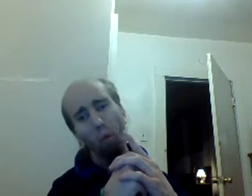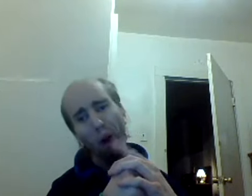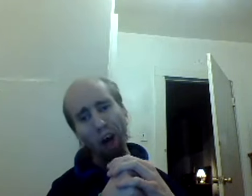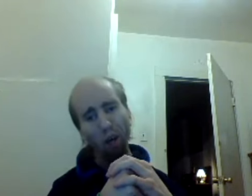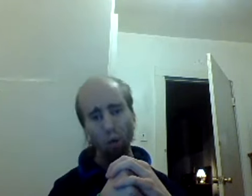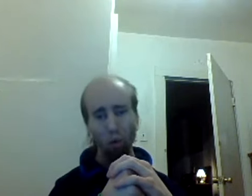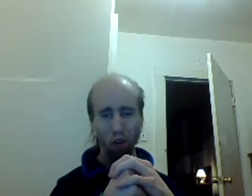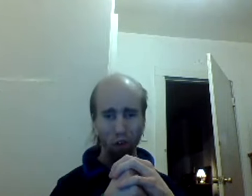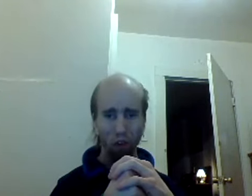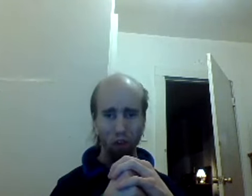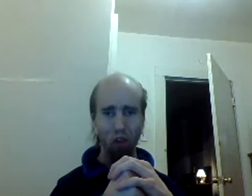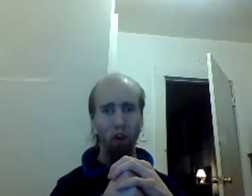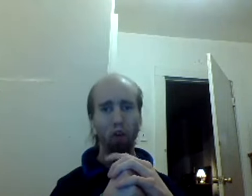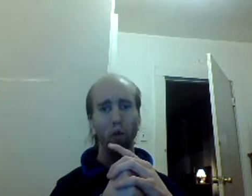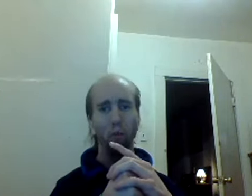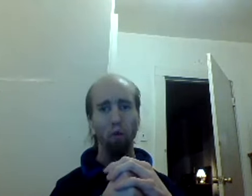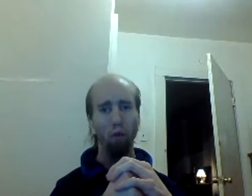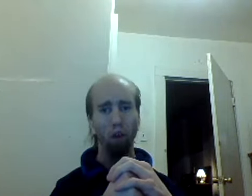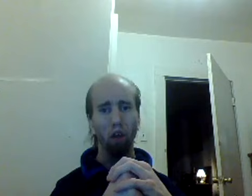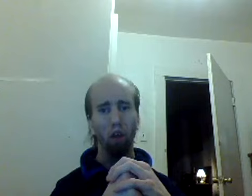is why you originally started doing music